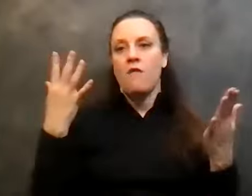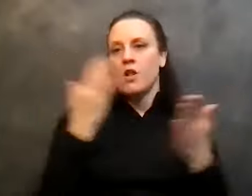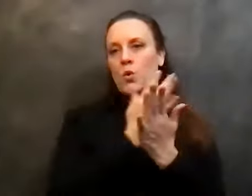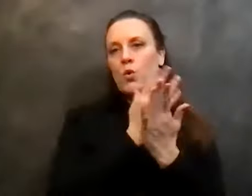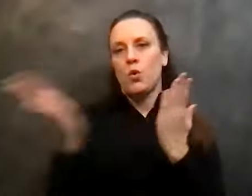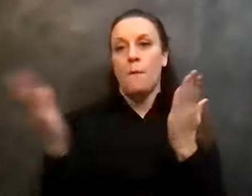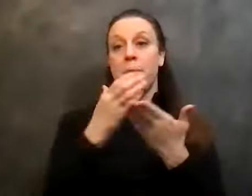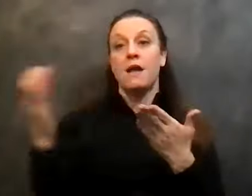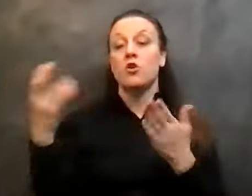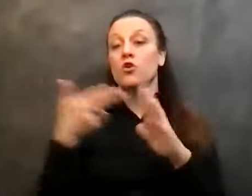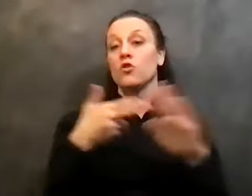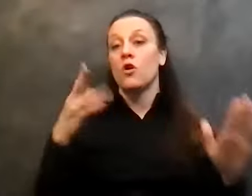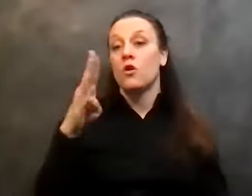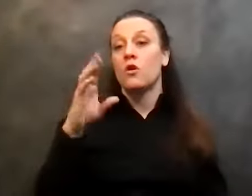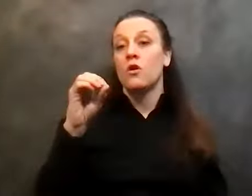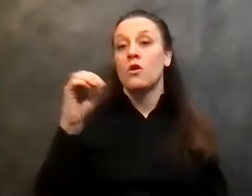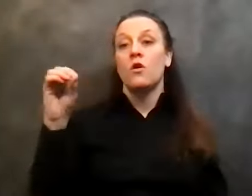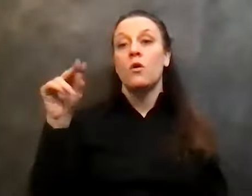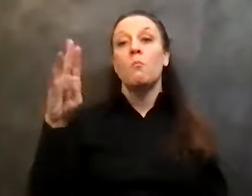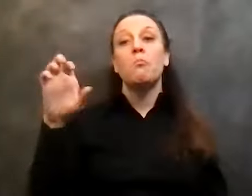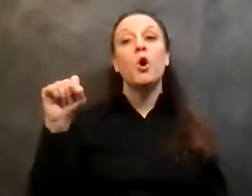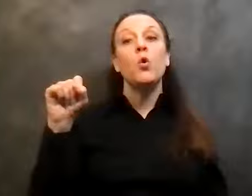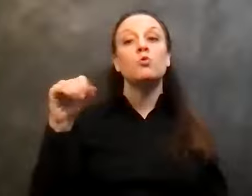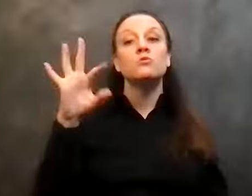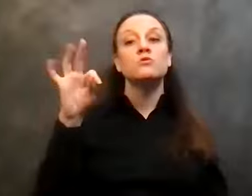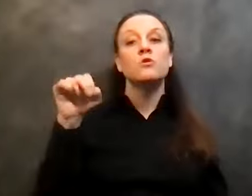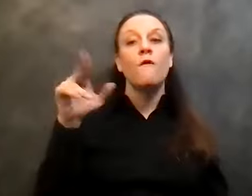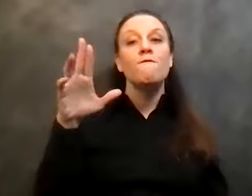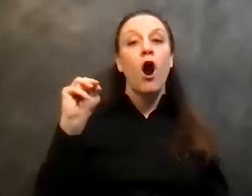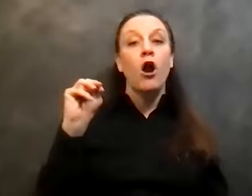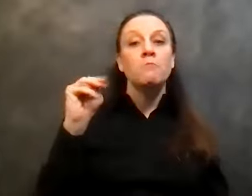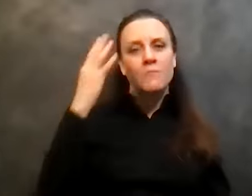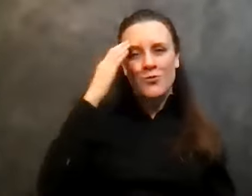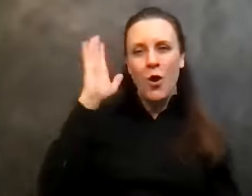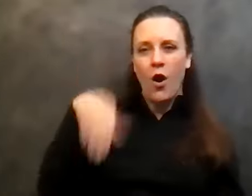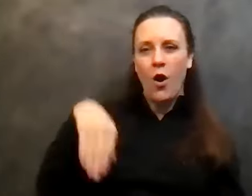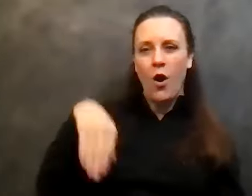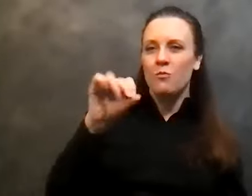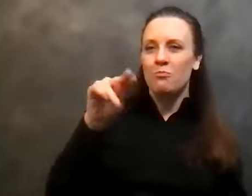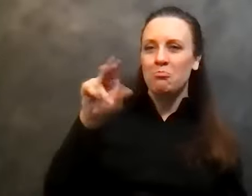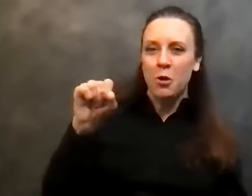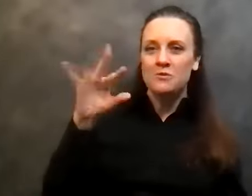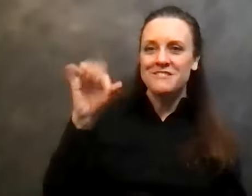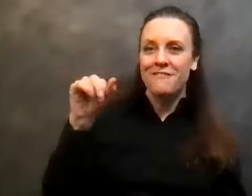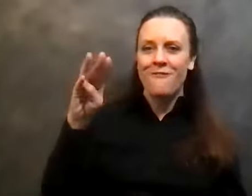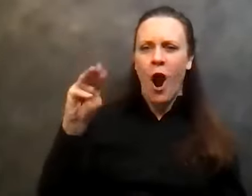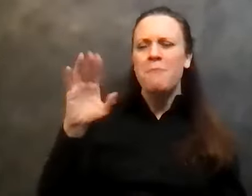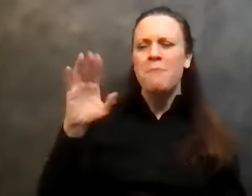uh, calls Boone's farm. And they had the perfect kind of alcohol for 13 year olds, you know, like strawberry hill